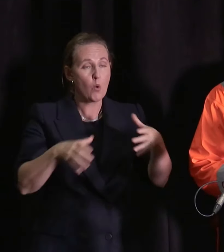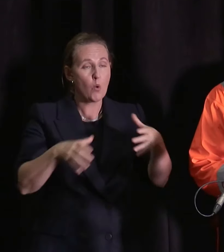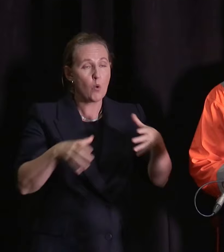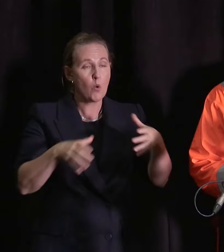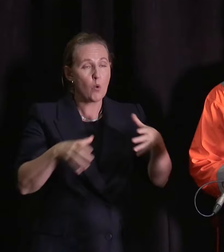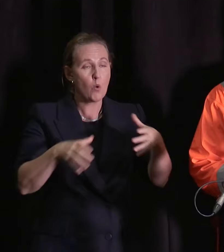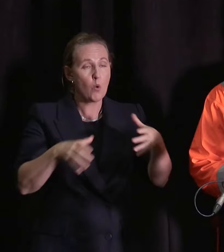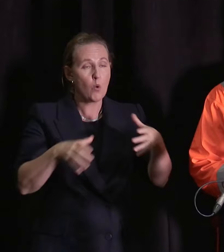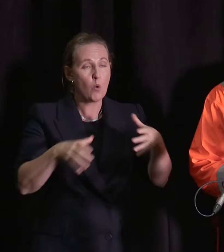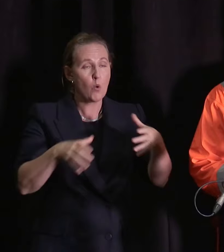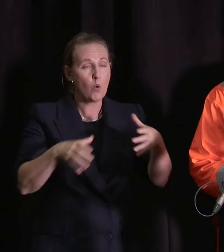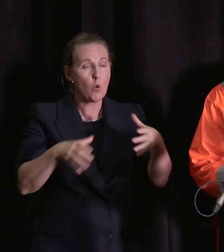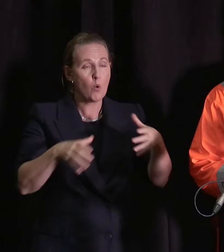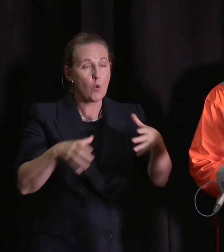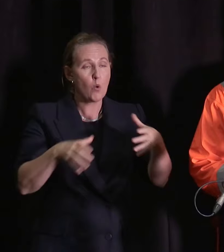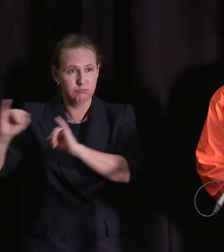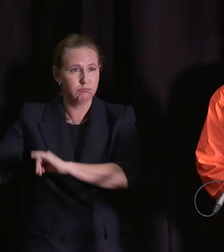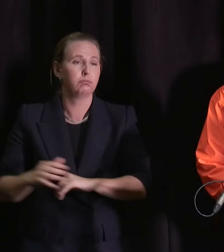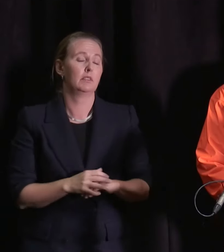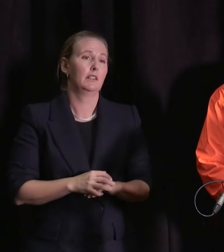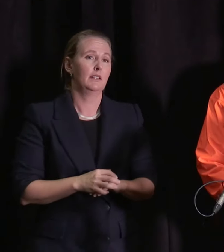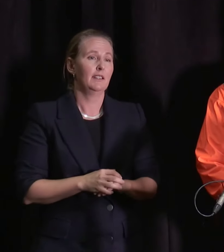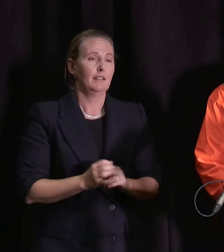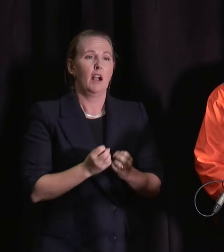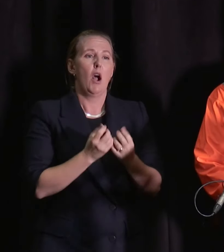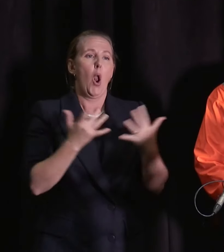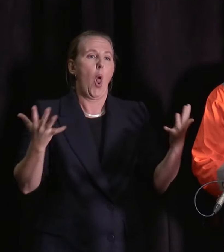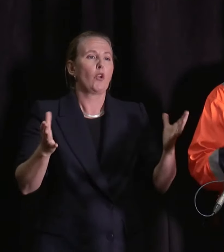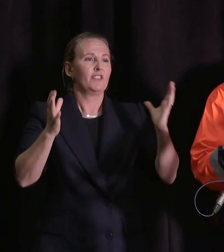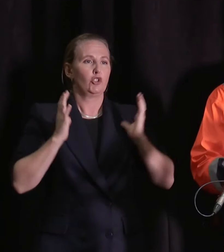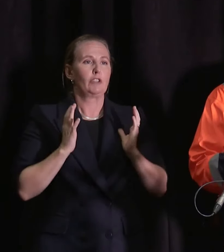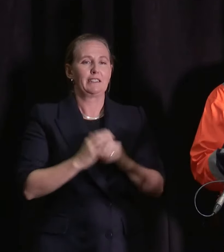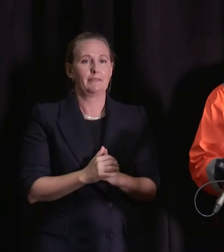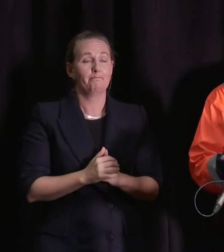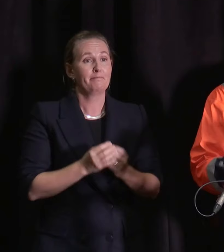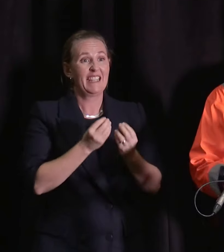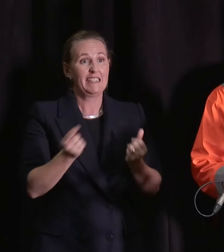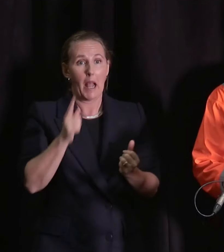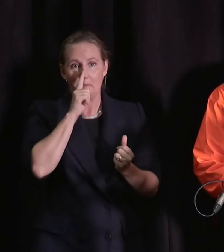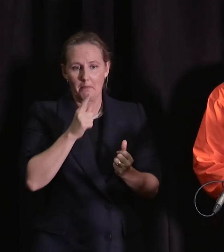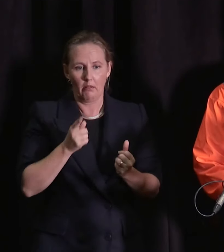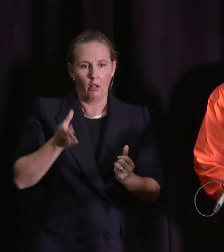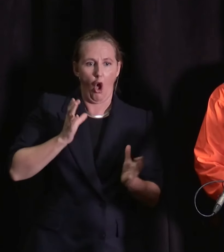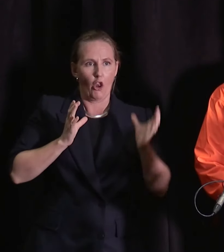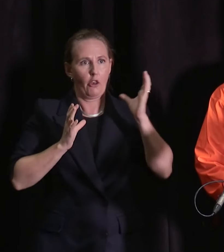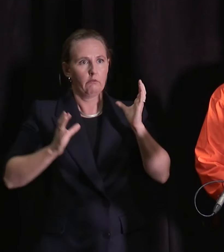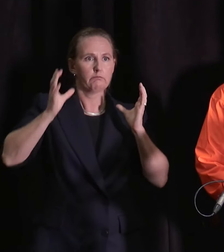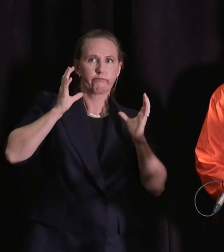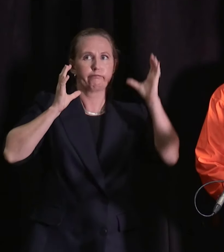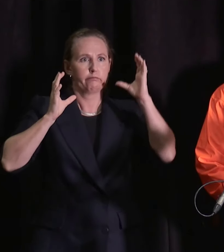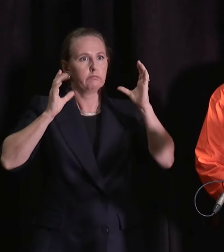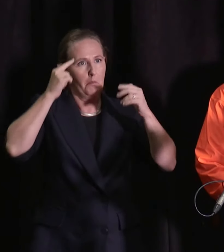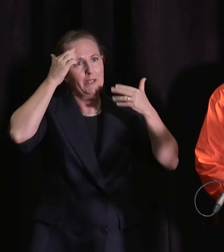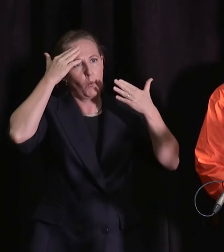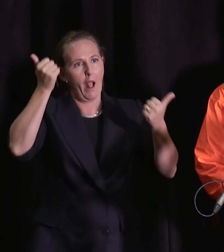events. It is a lot and for some people those things accumulate and the mental health impact